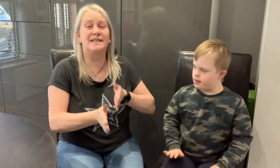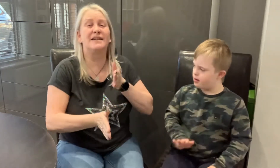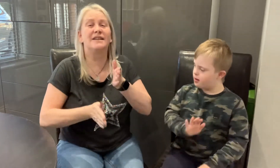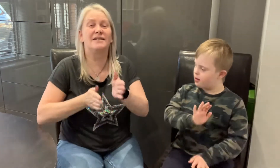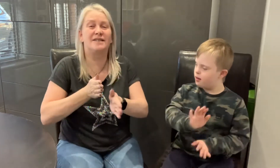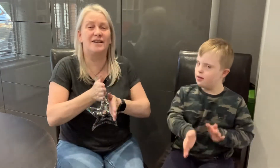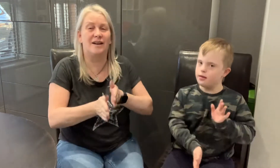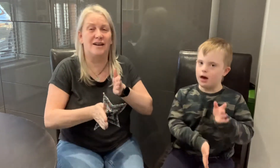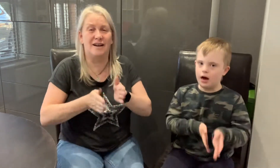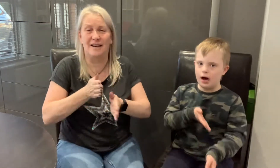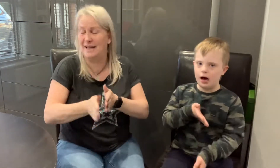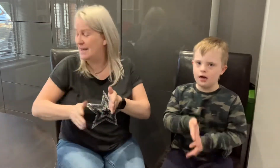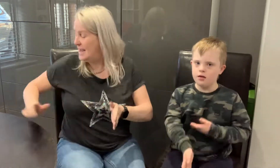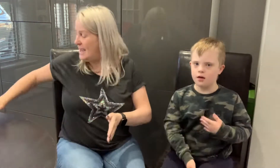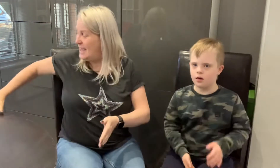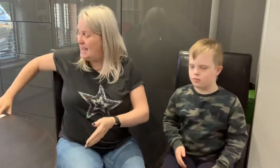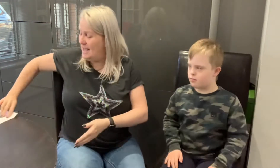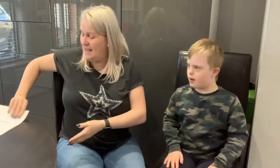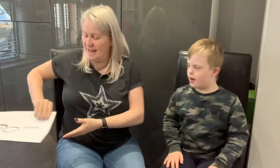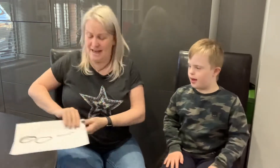Today's sign is...